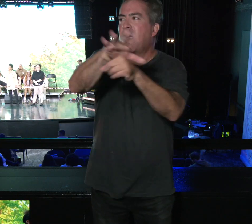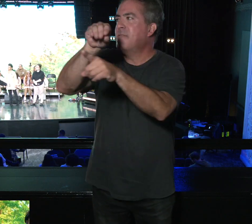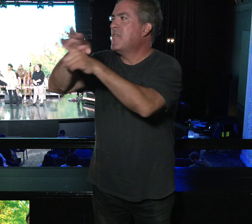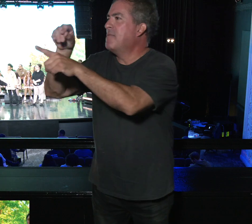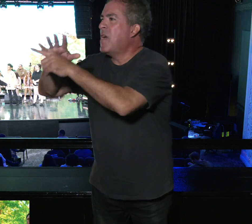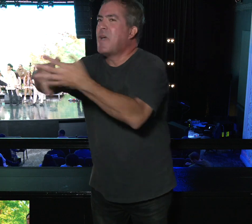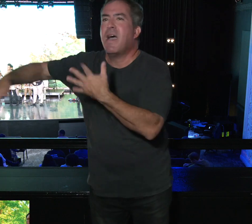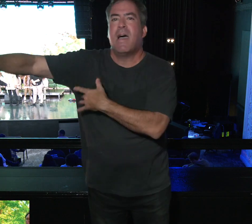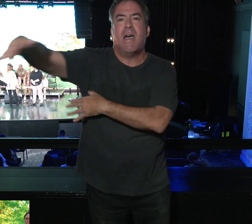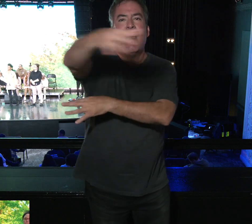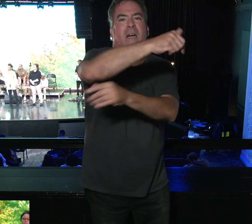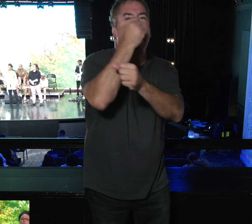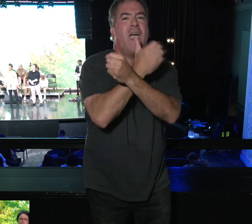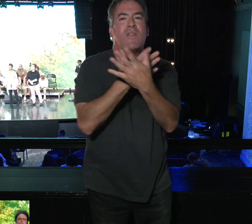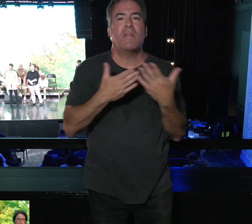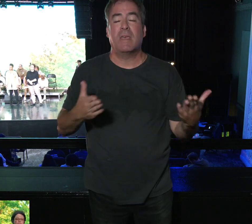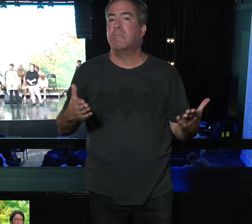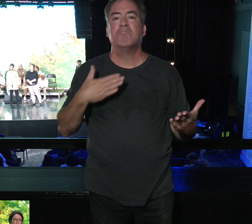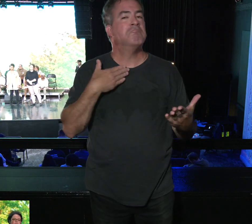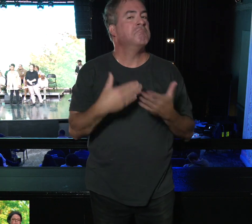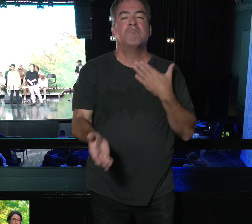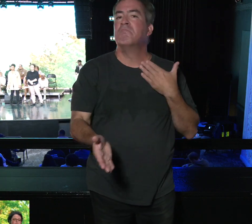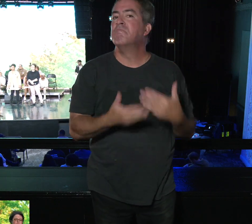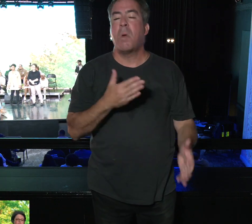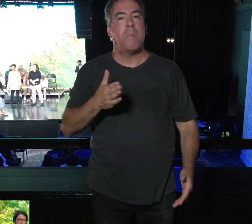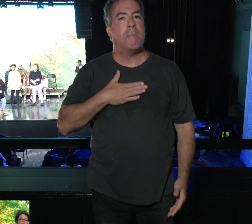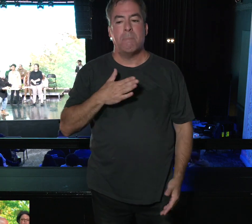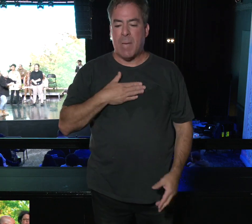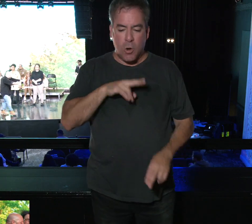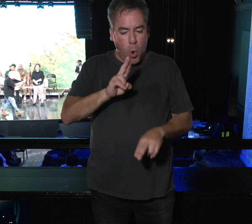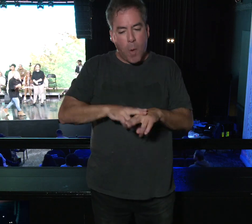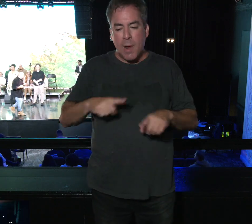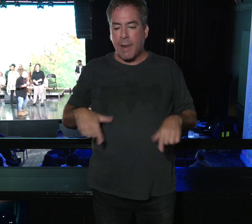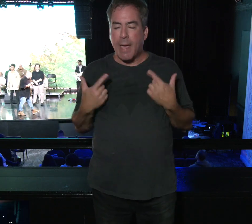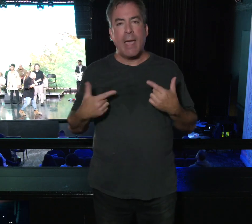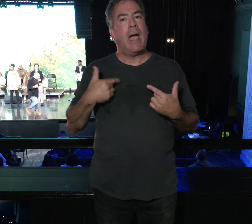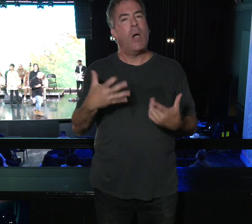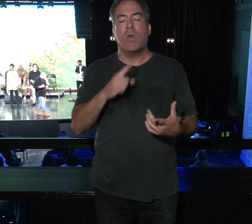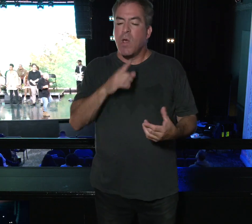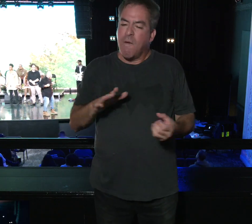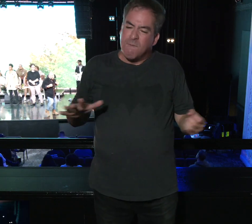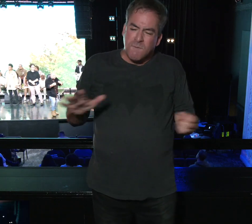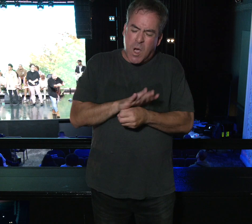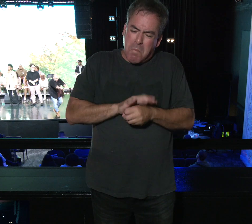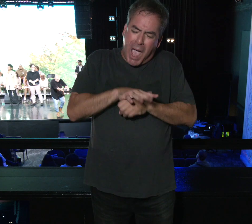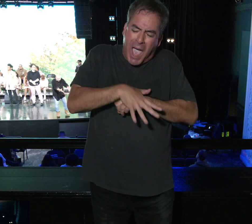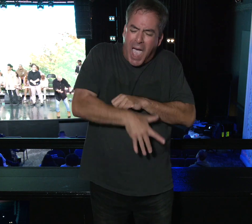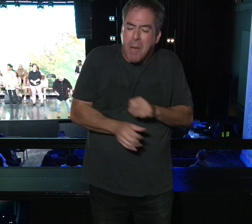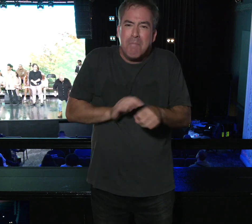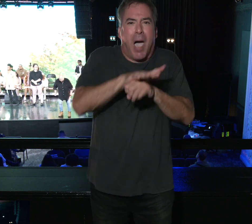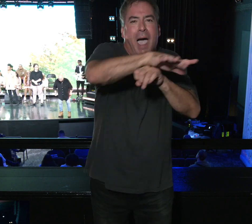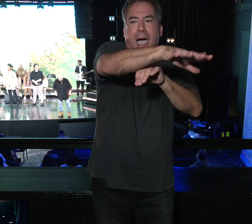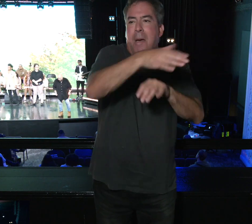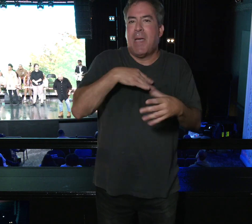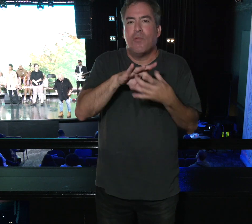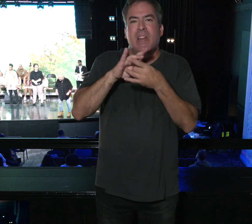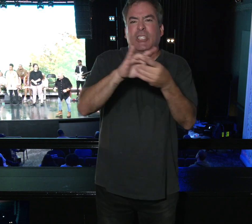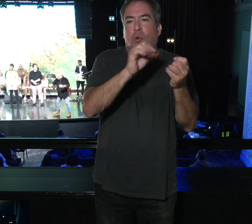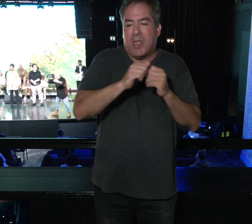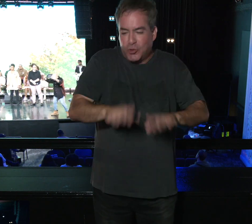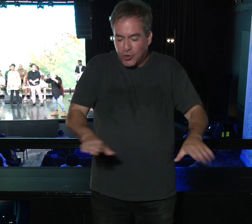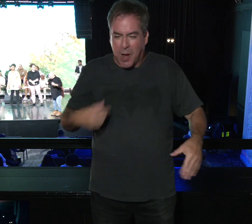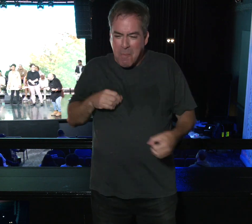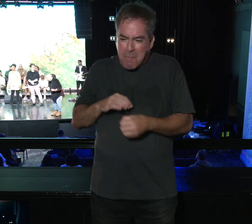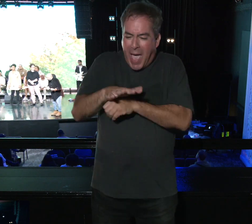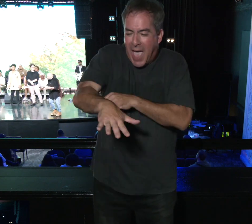around me. Even in my regular life, I want to be so filled that it spills into my relationship with my kids.